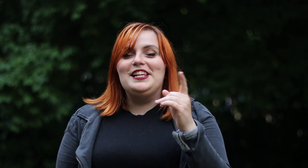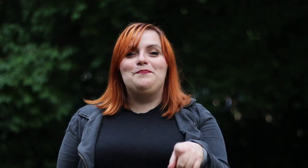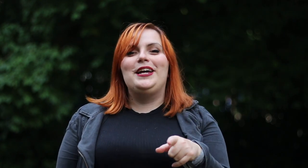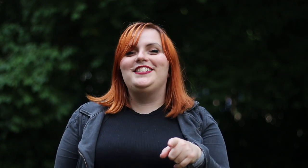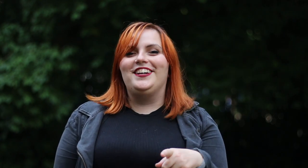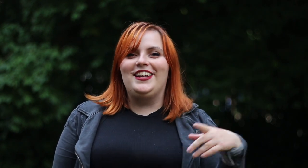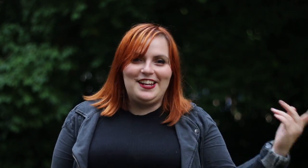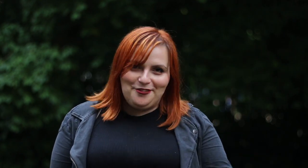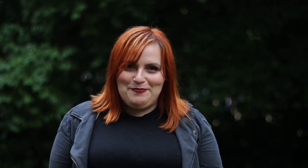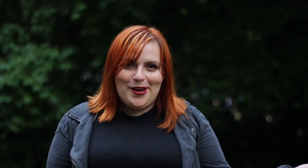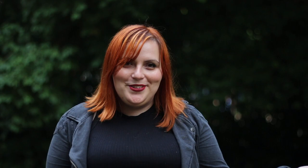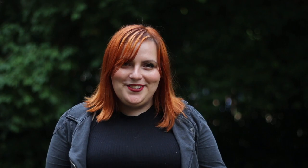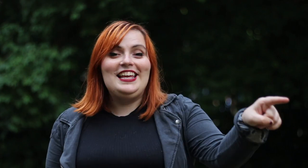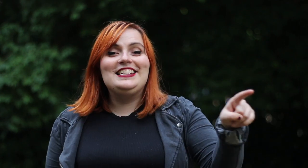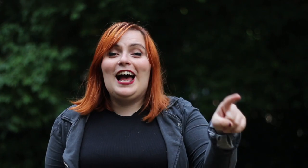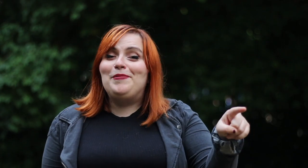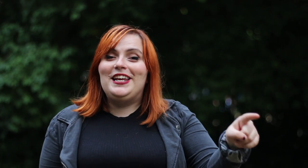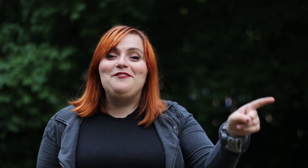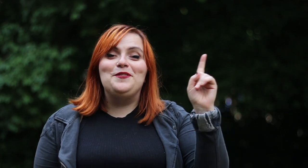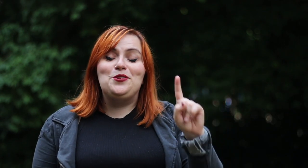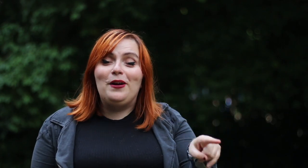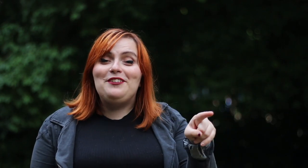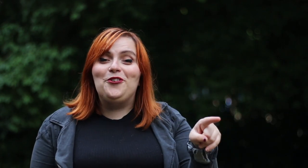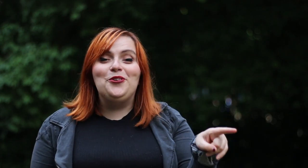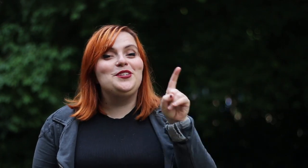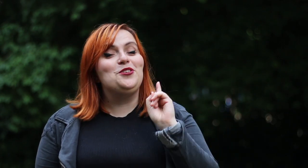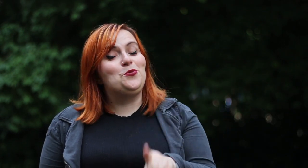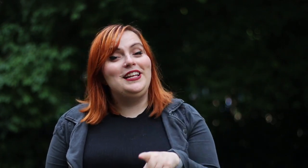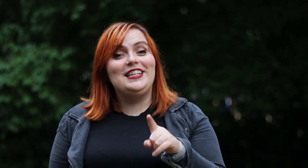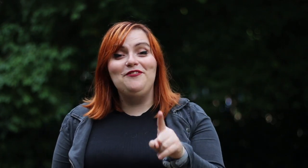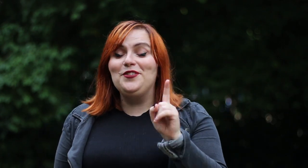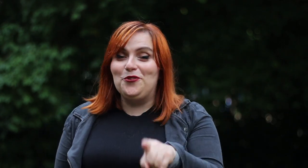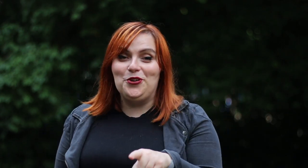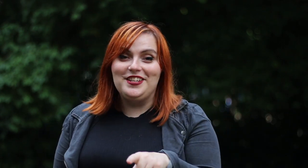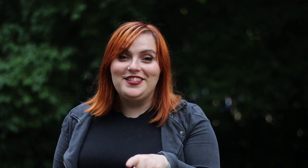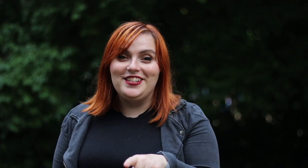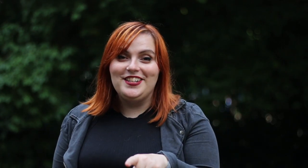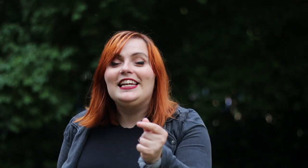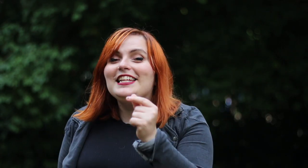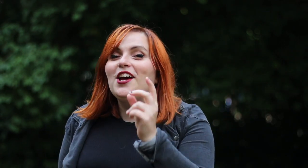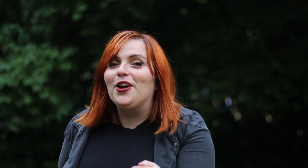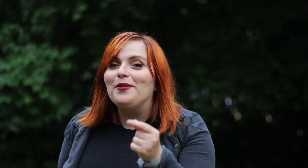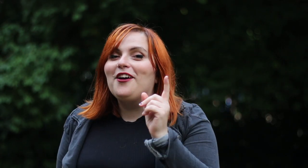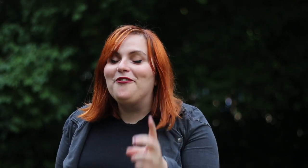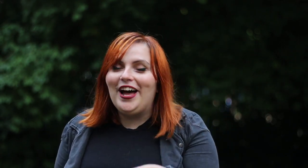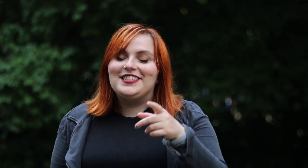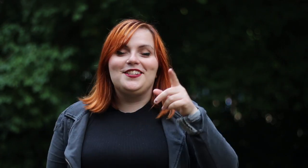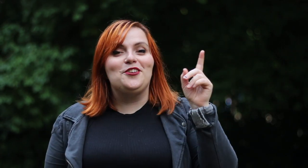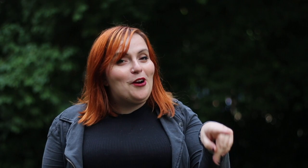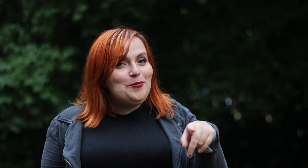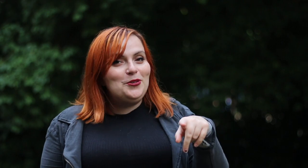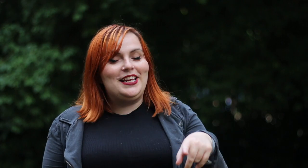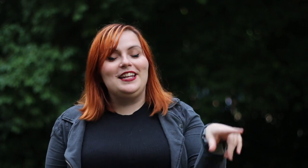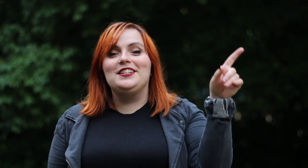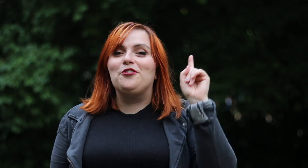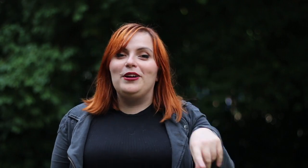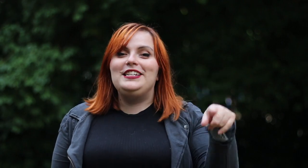is best done at Greenbelt. It is happening from the 24th to the 27th of August and tickets are going fast. So, grab your ticket to the greatest